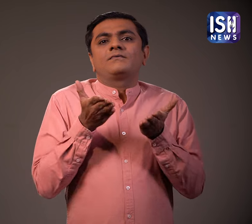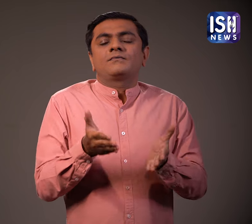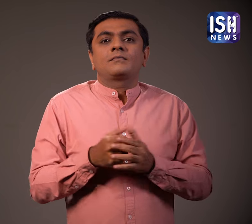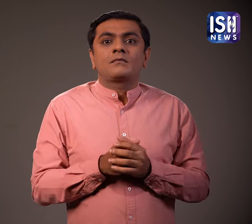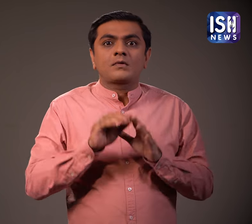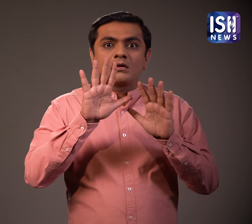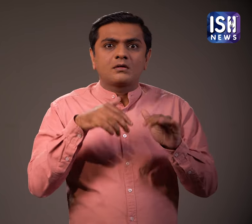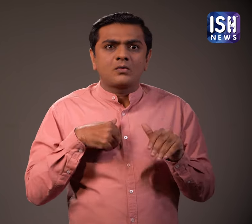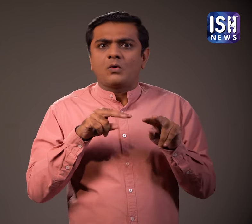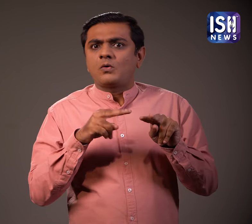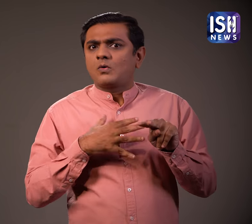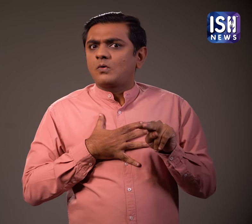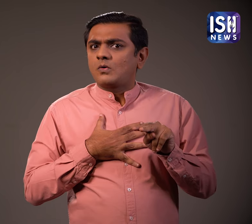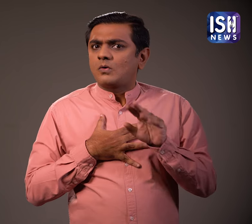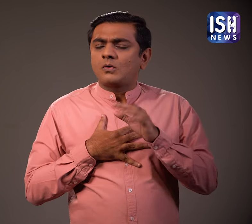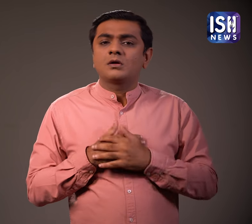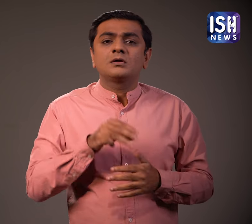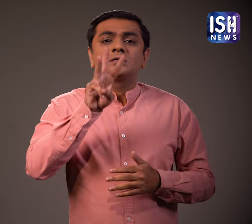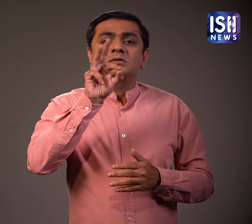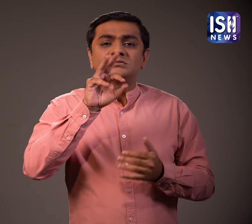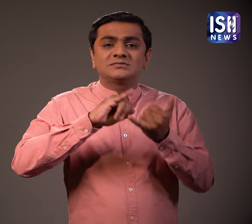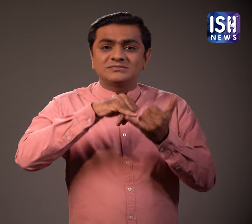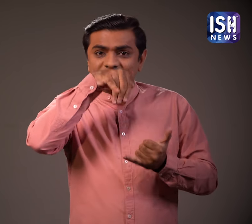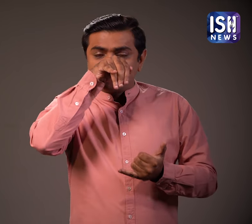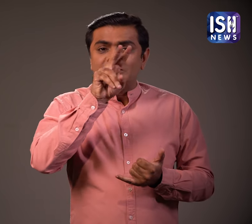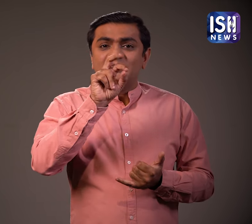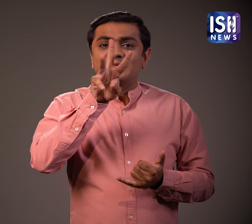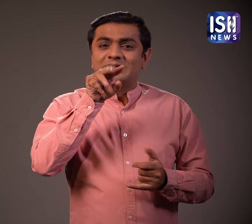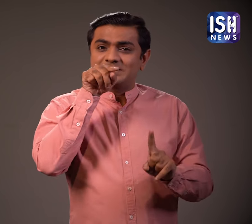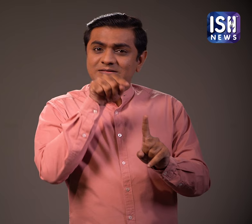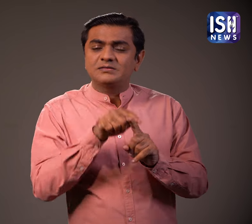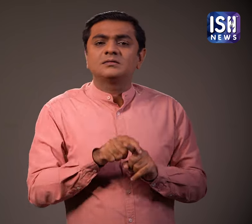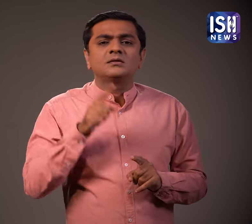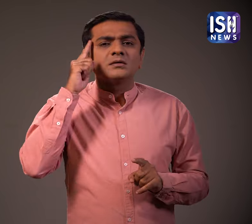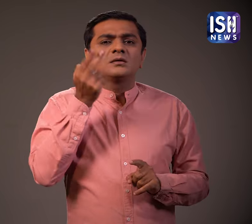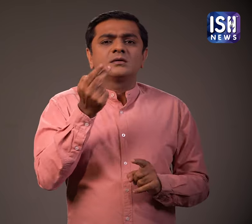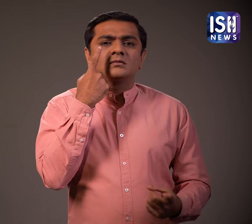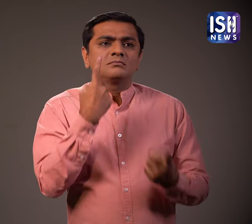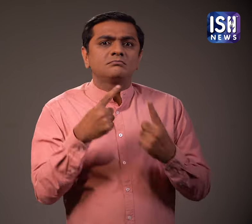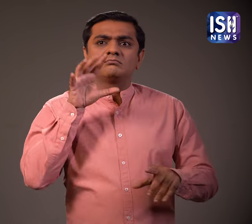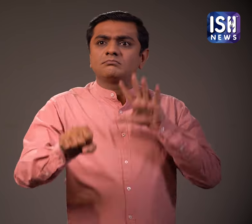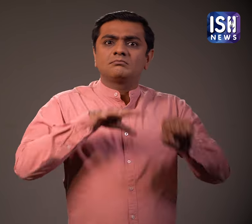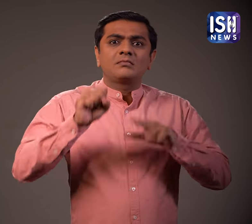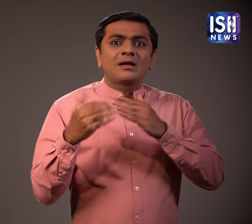Surprisingly, on 30th September 2023, the railways deployed 195